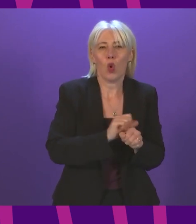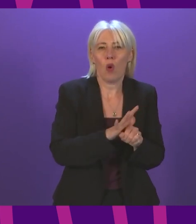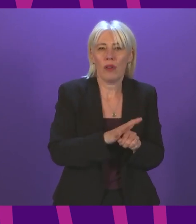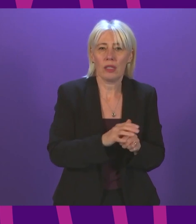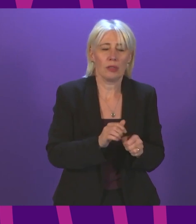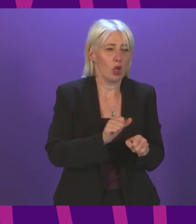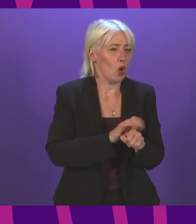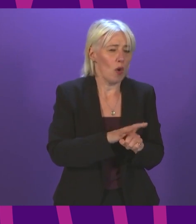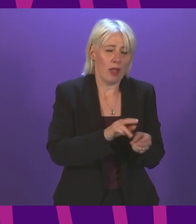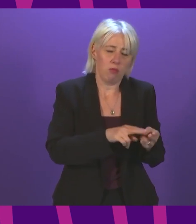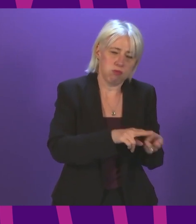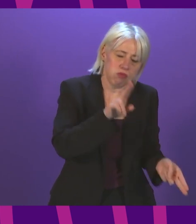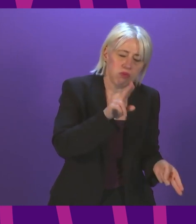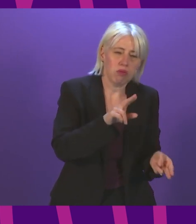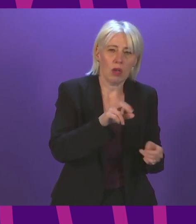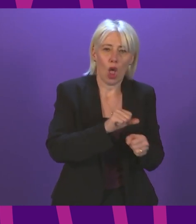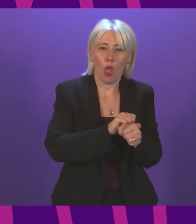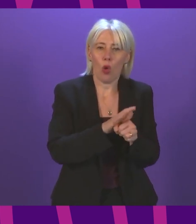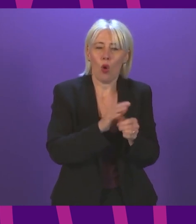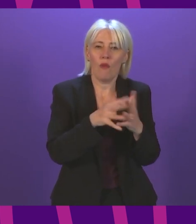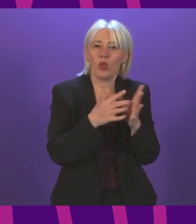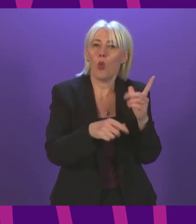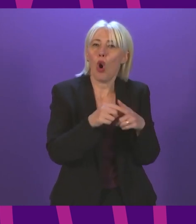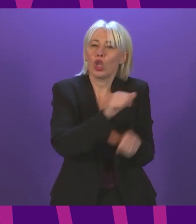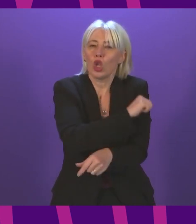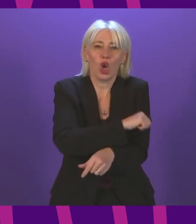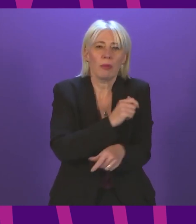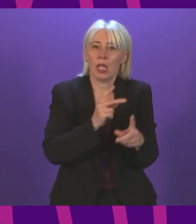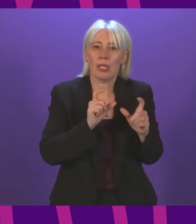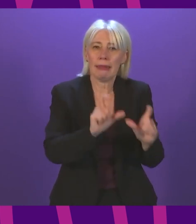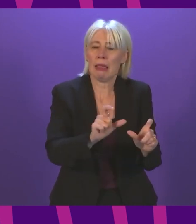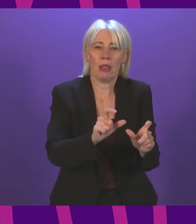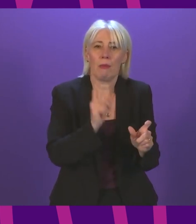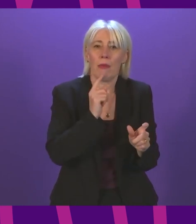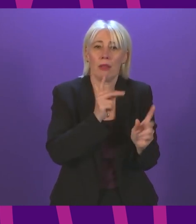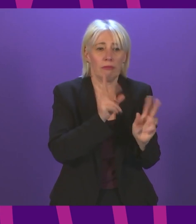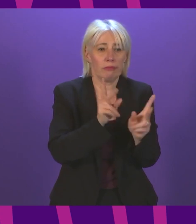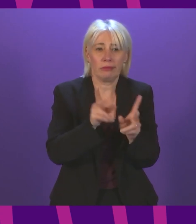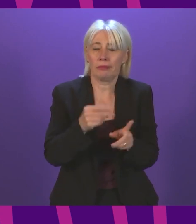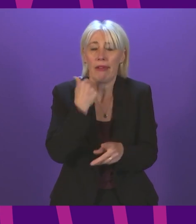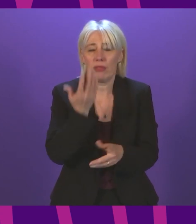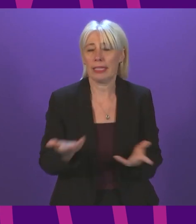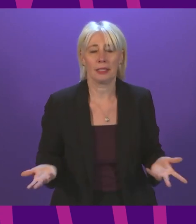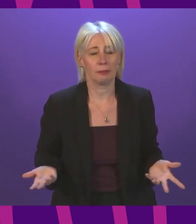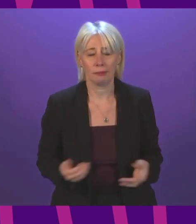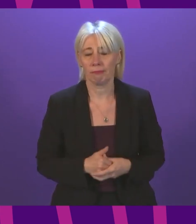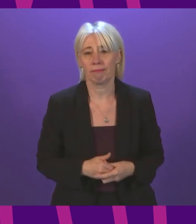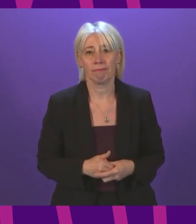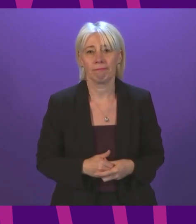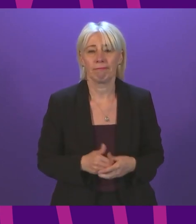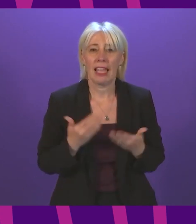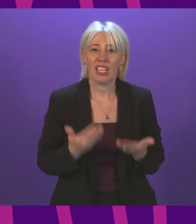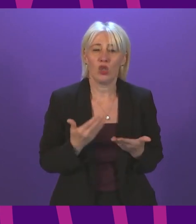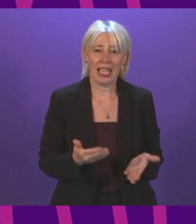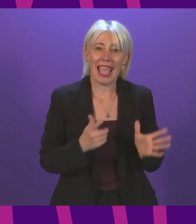wards are being inundated and, sadly, many of our fellow citizens are still losing their lives to the virus on a daily basis. Today, are hearing that